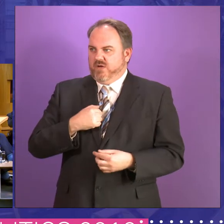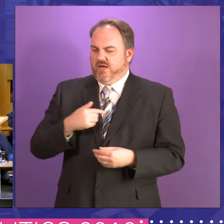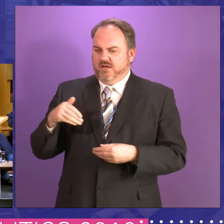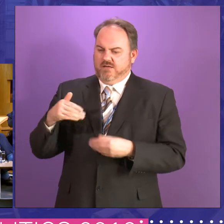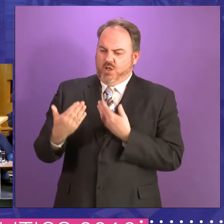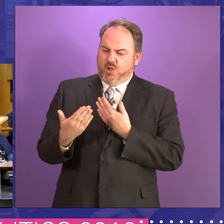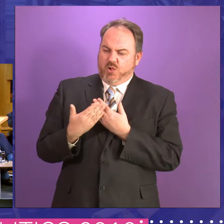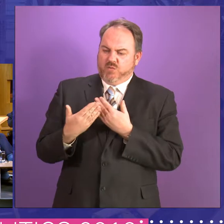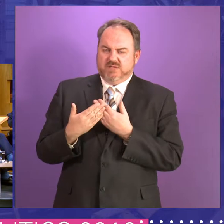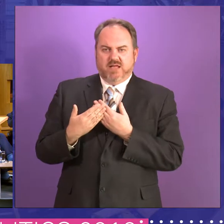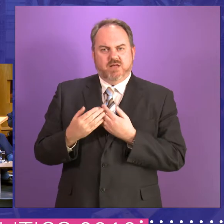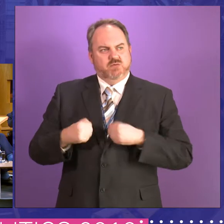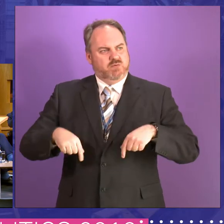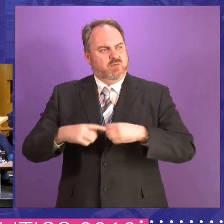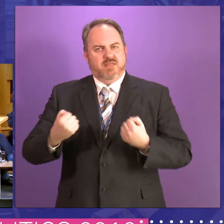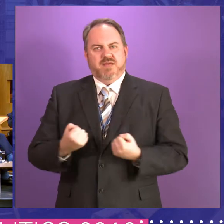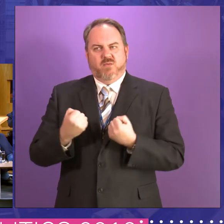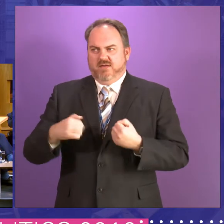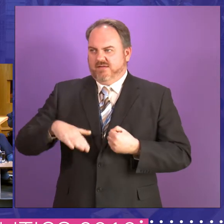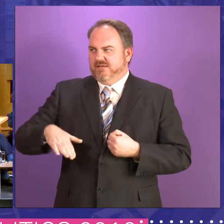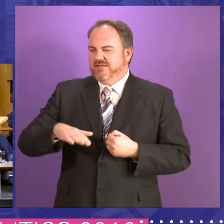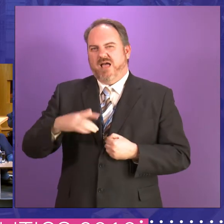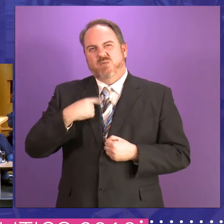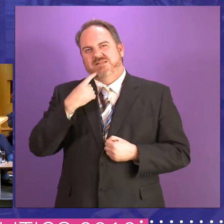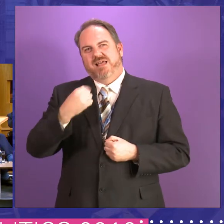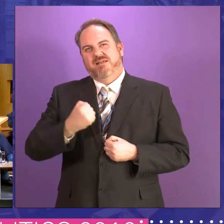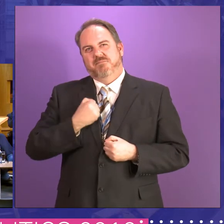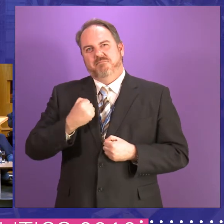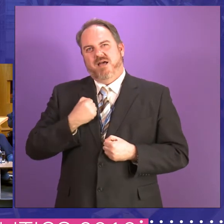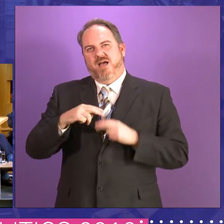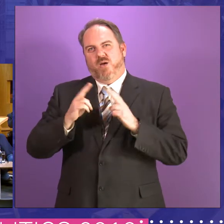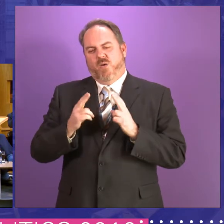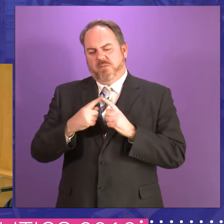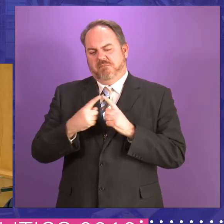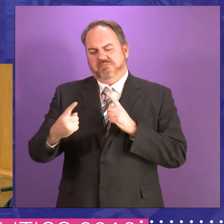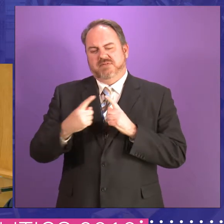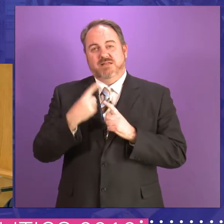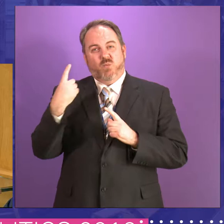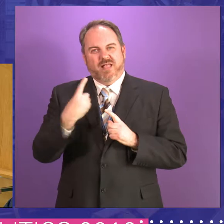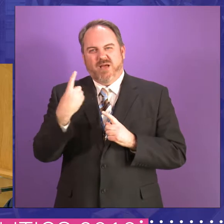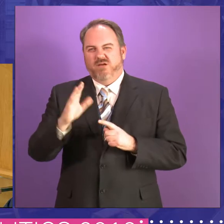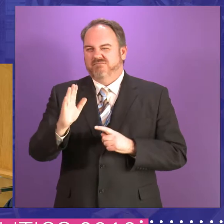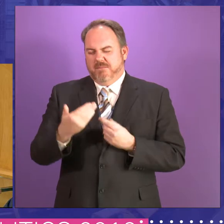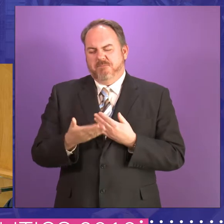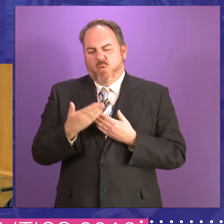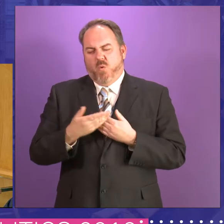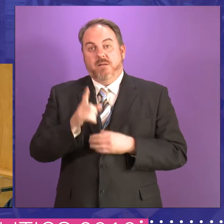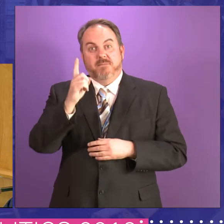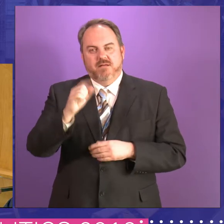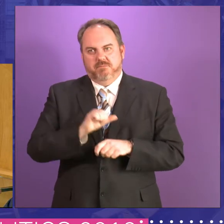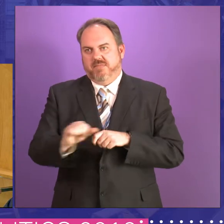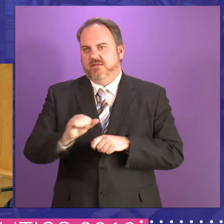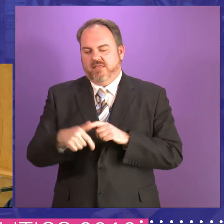it's not quite an hour's drive, right, enough from where I live to here, but compared to going to London, it's still much more accessible.